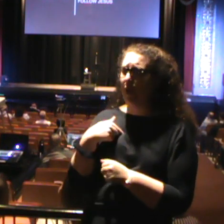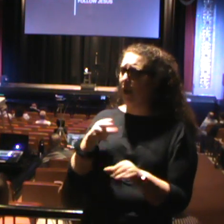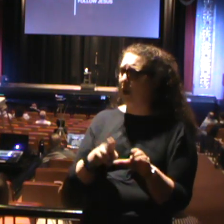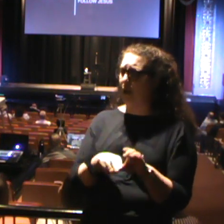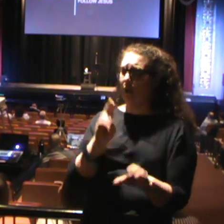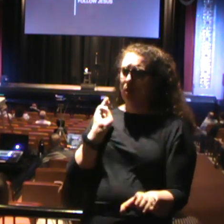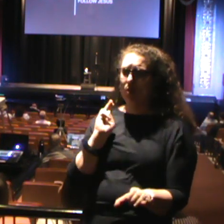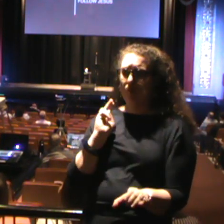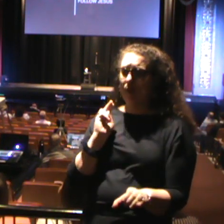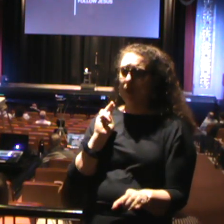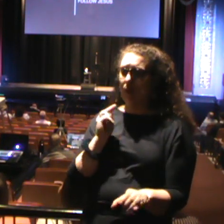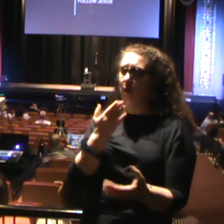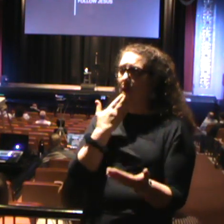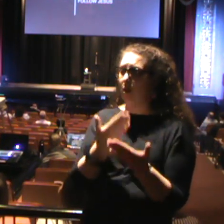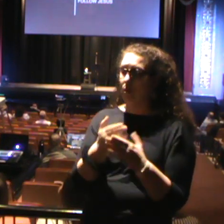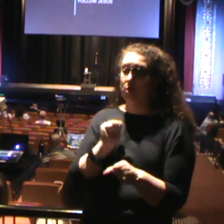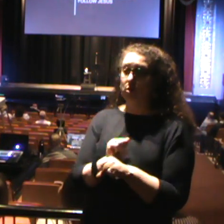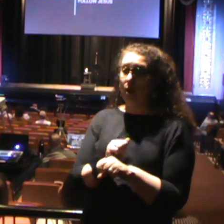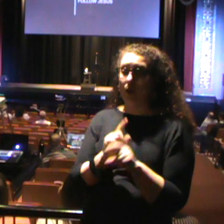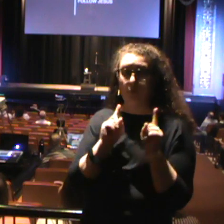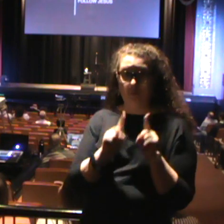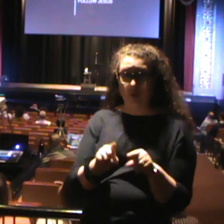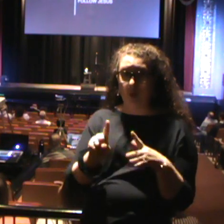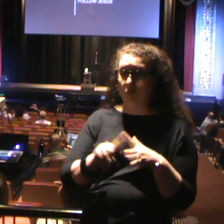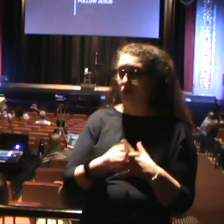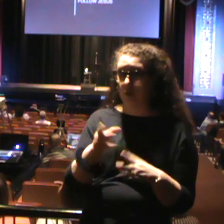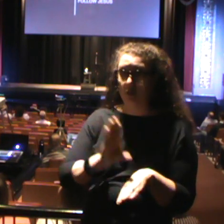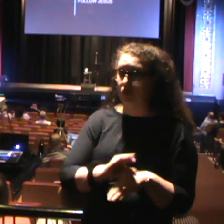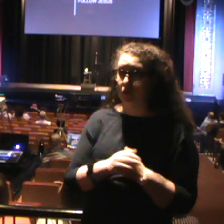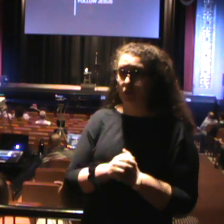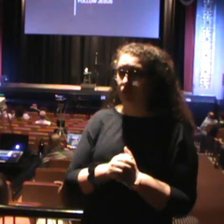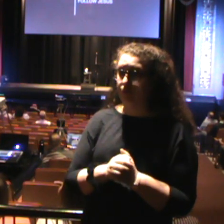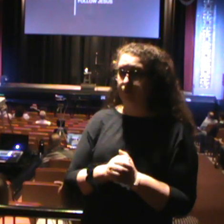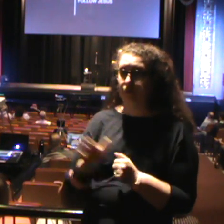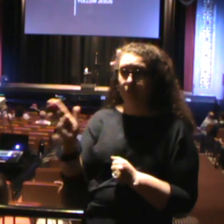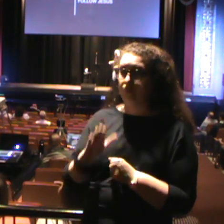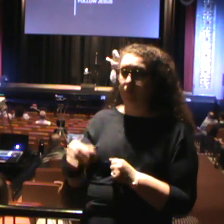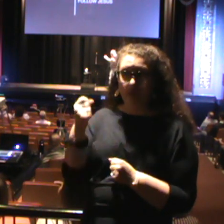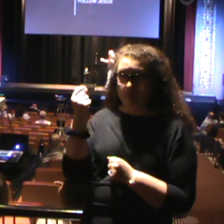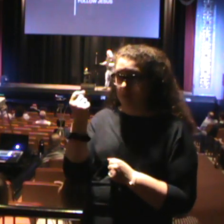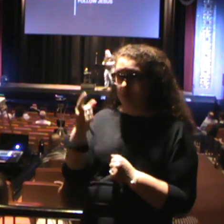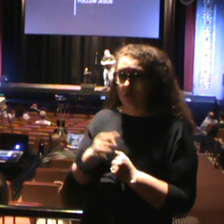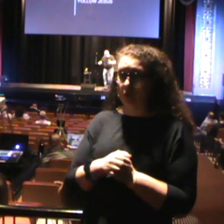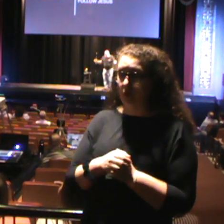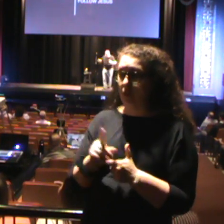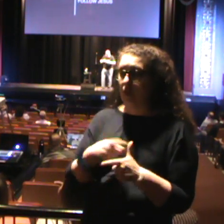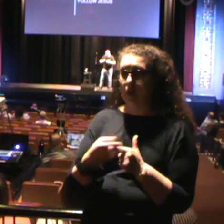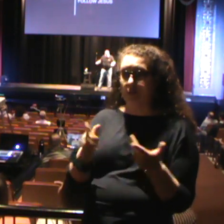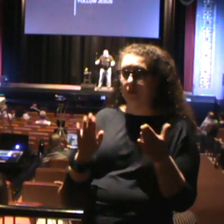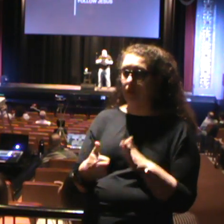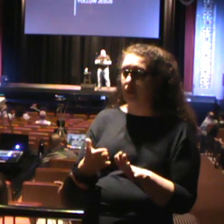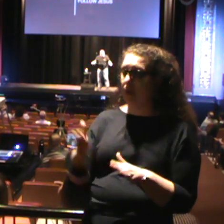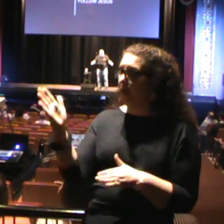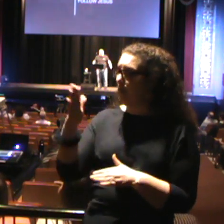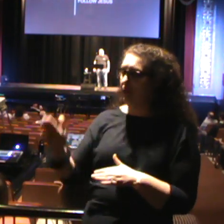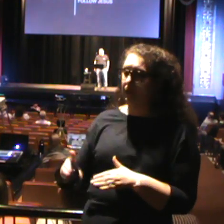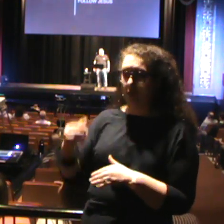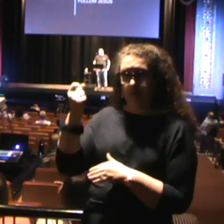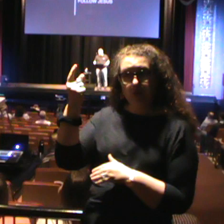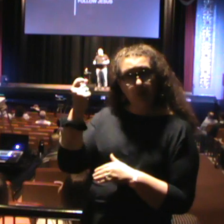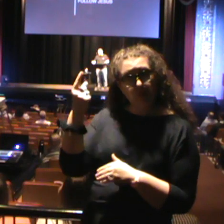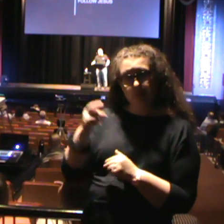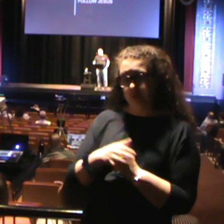secure job and go into ministry. He never did understand it. I mean, until he died, he never understood.